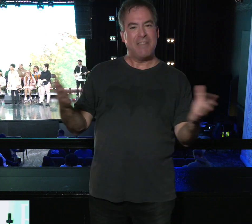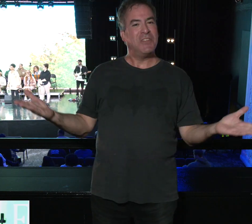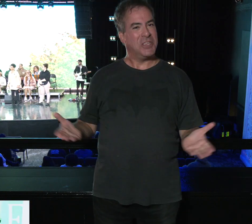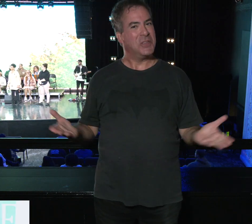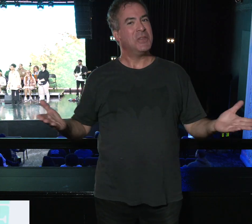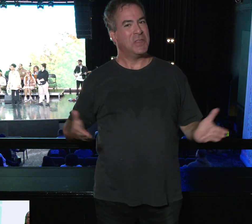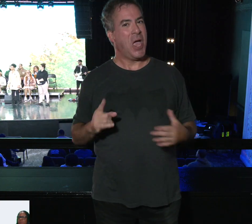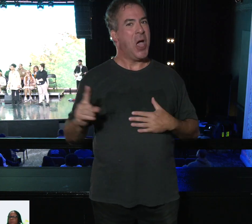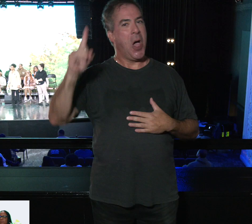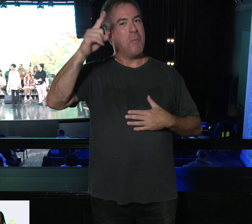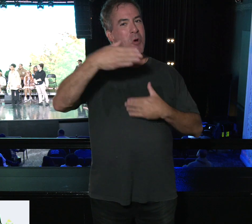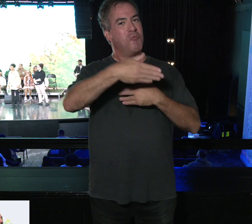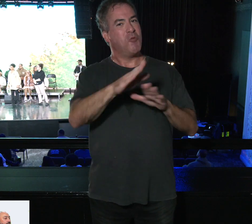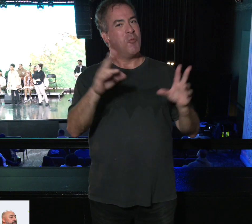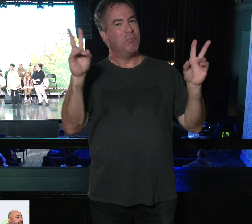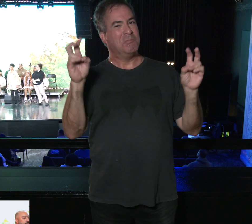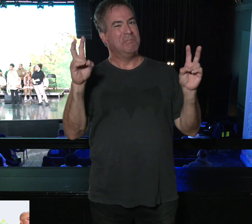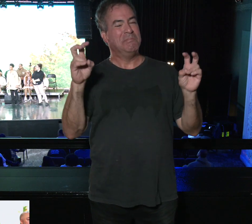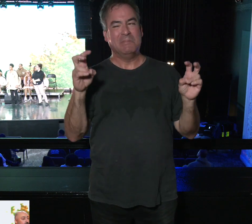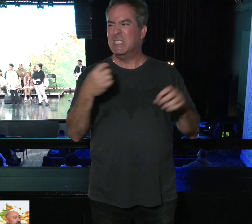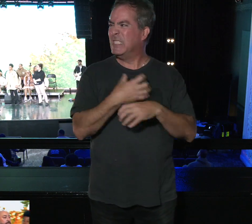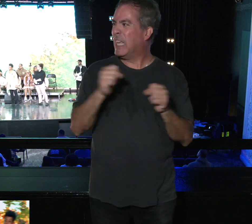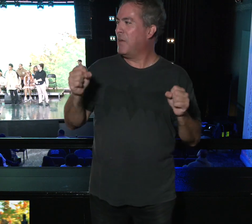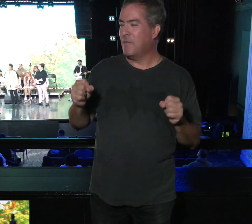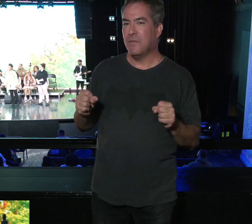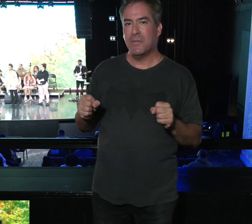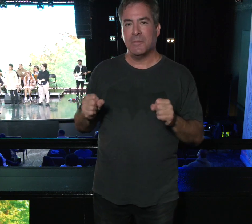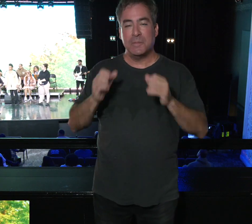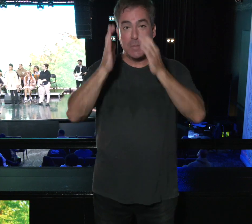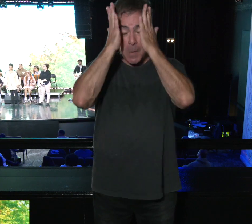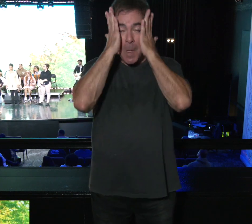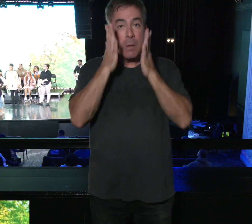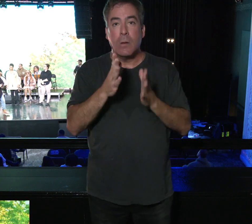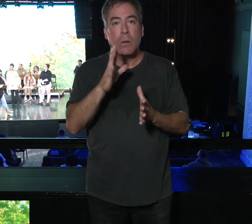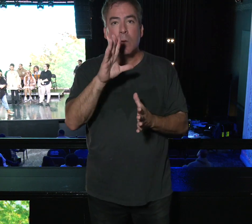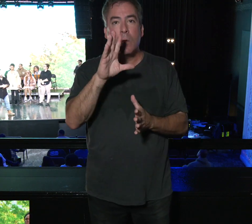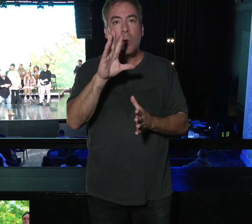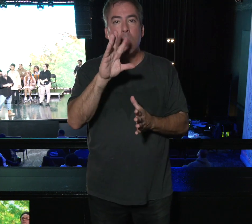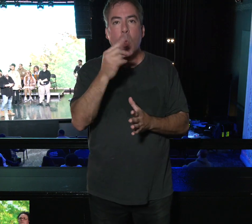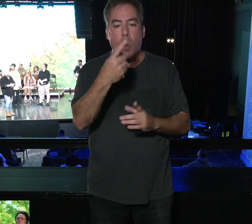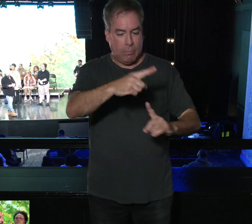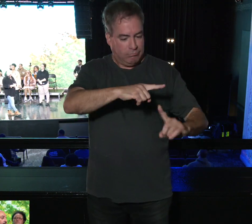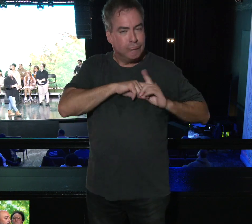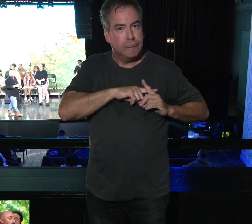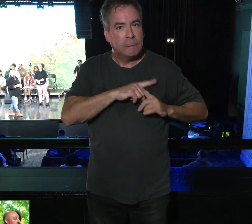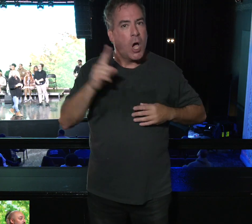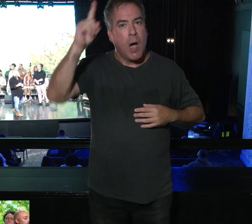in the upper room. It is safe in the upper room. But no one got saved in the upper room.